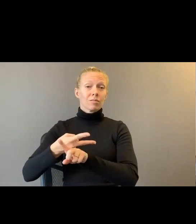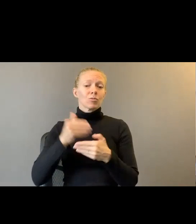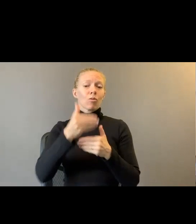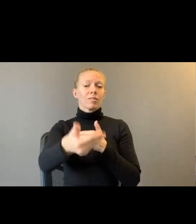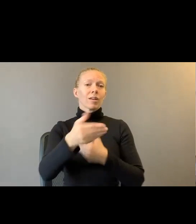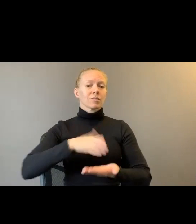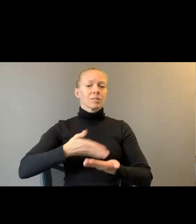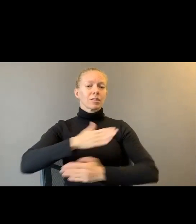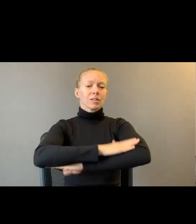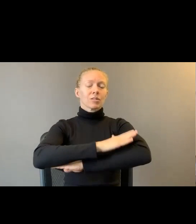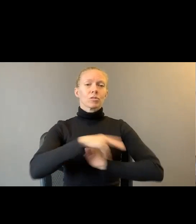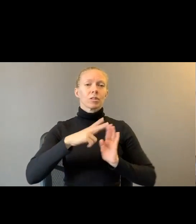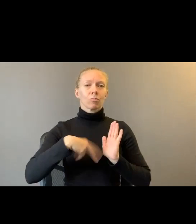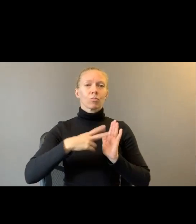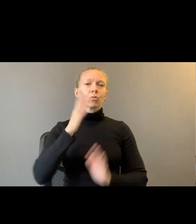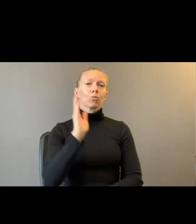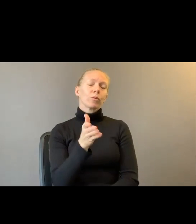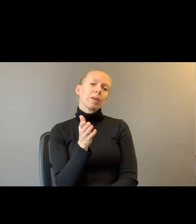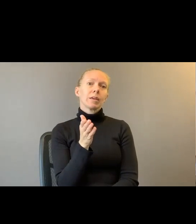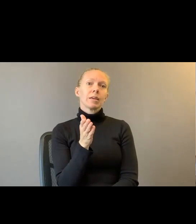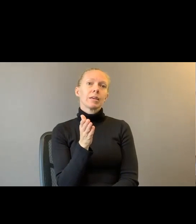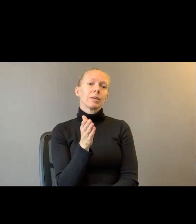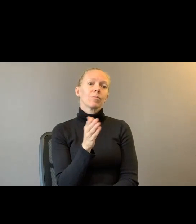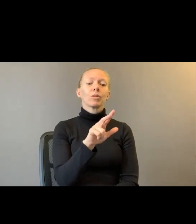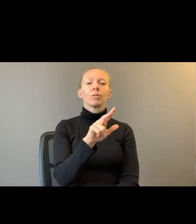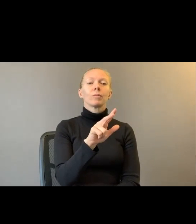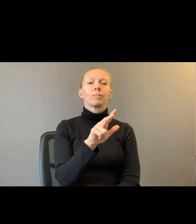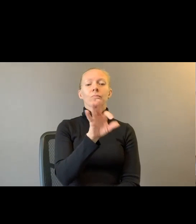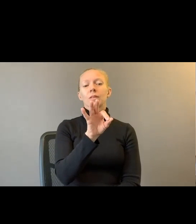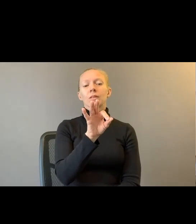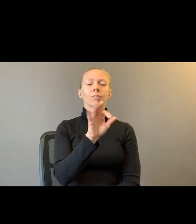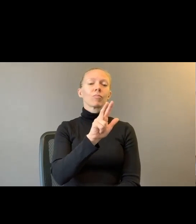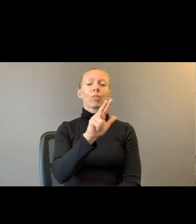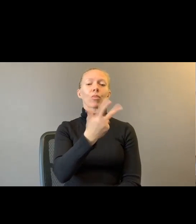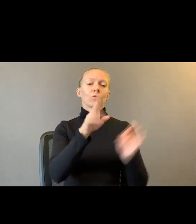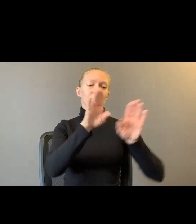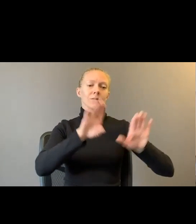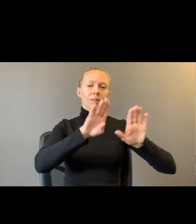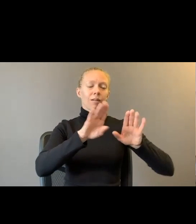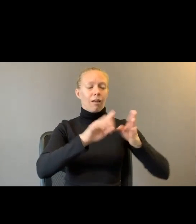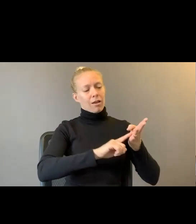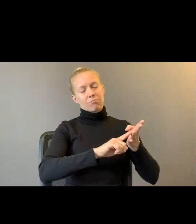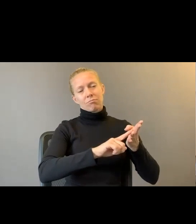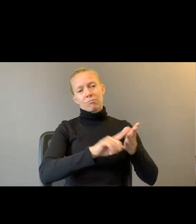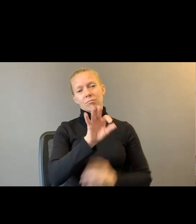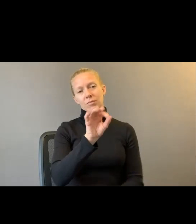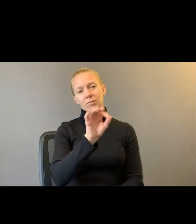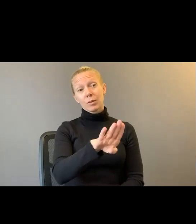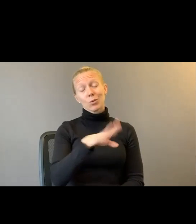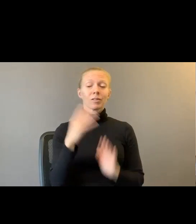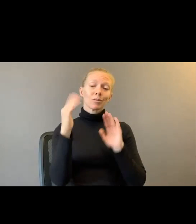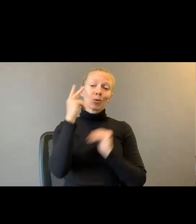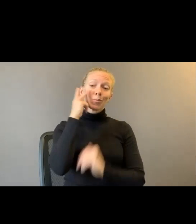third Sunday in February. And we hope to see you at that time.